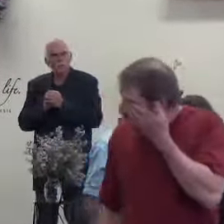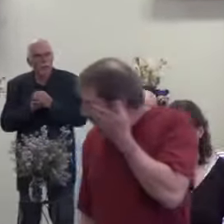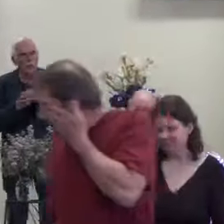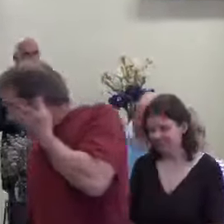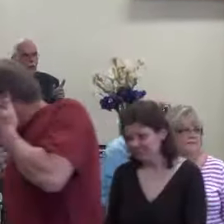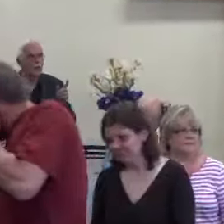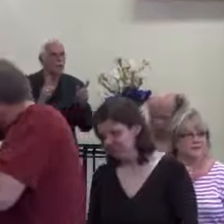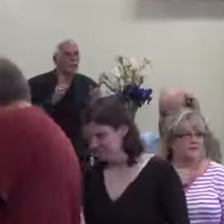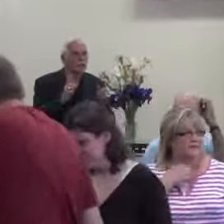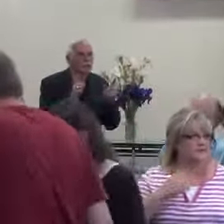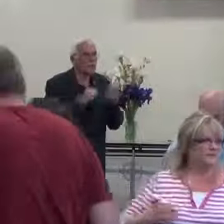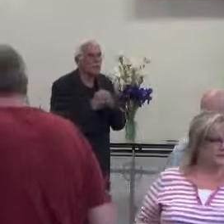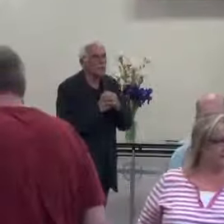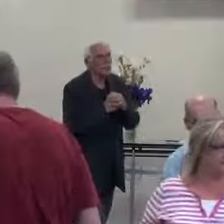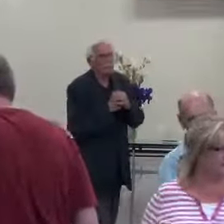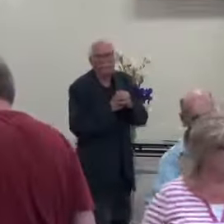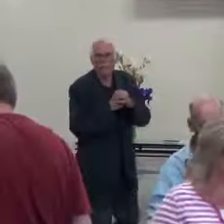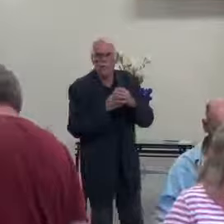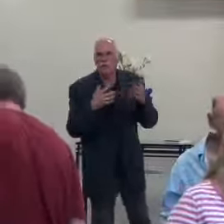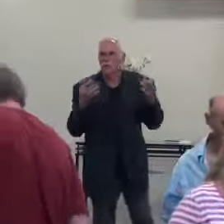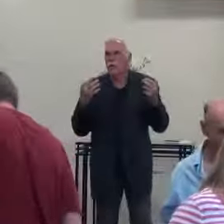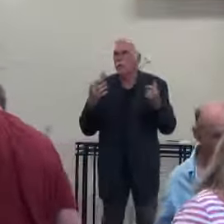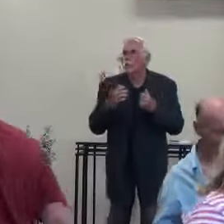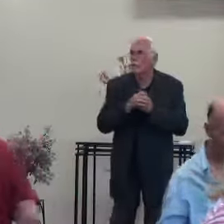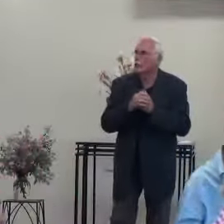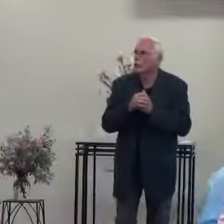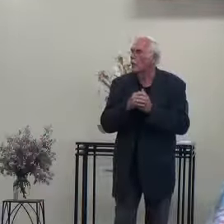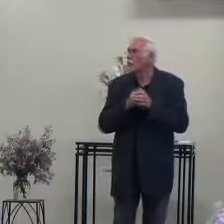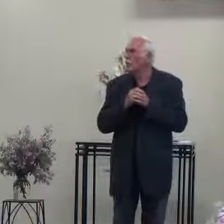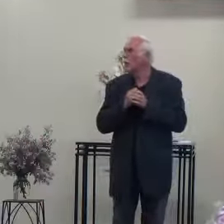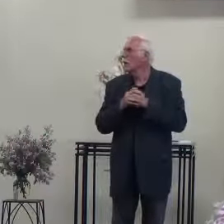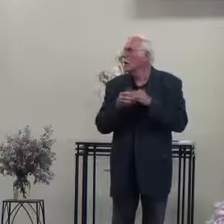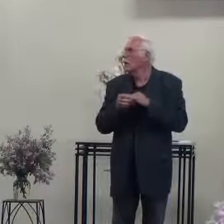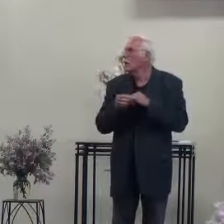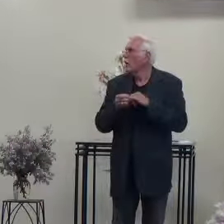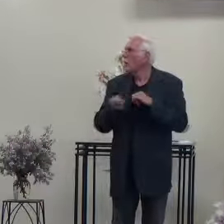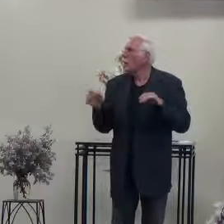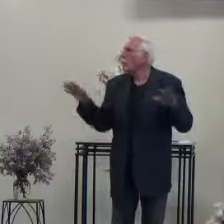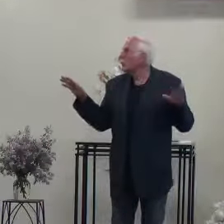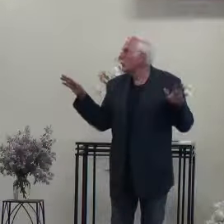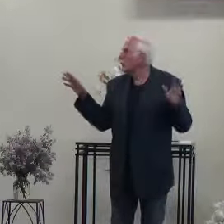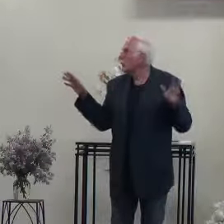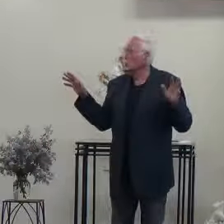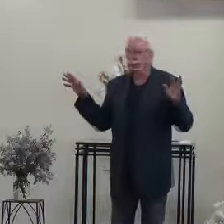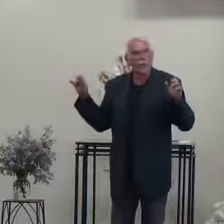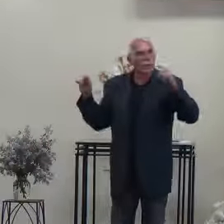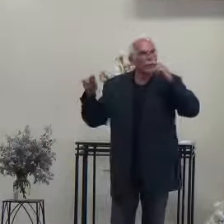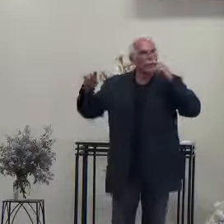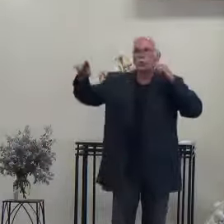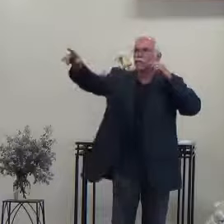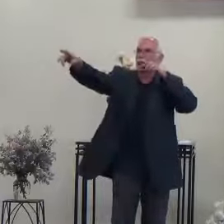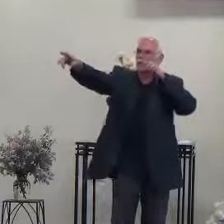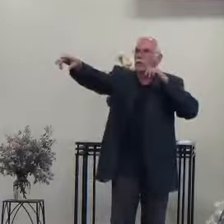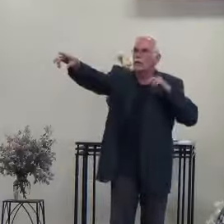what? God is really going to bless you today for keeping Him first and for coming and worshiping Him. All you visitors that are